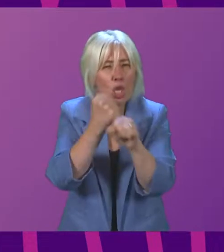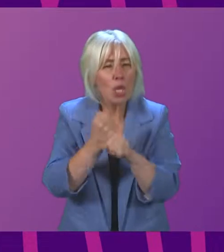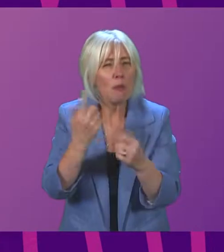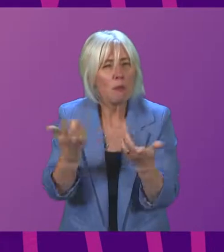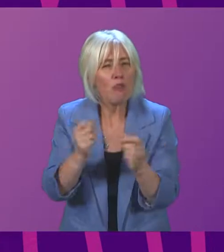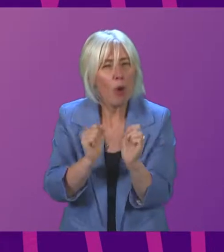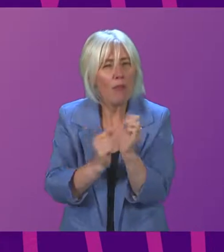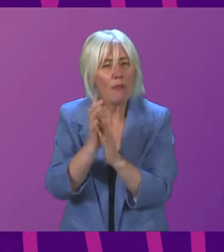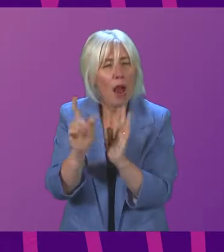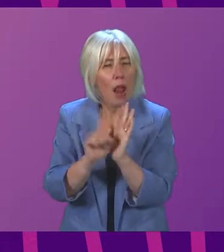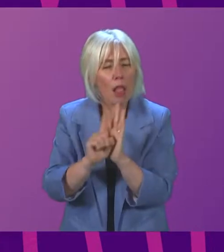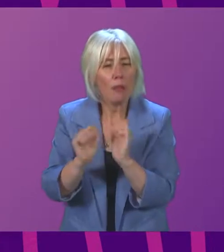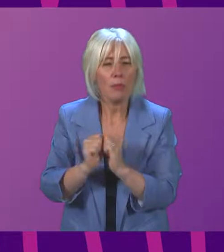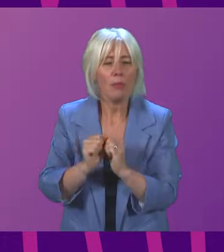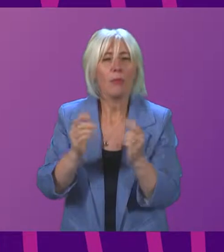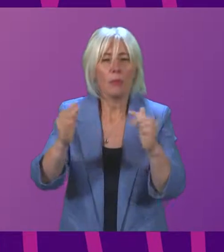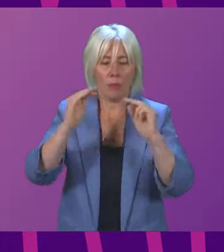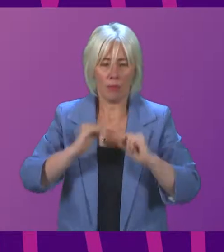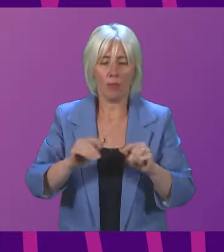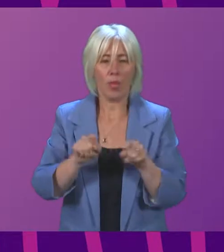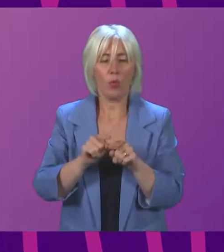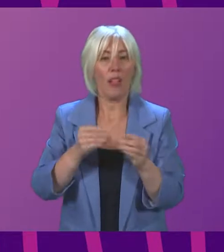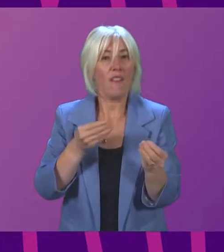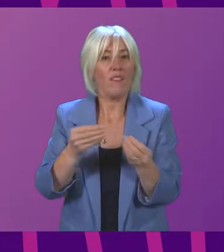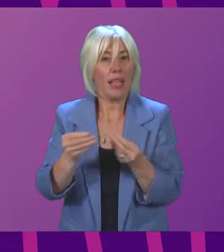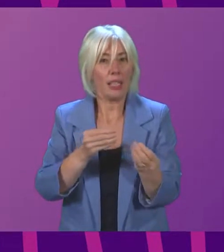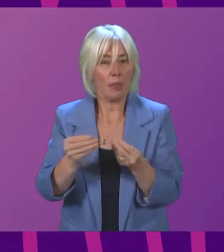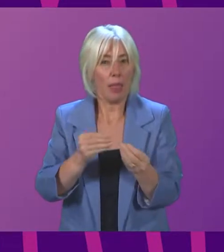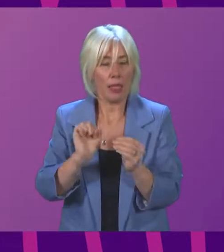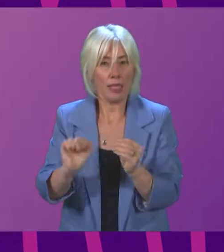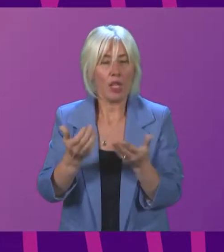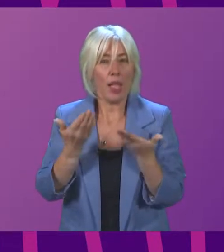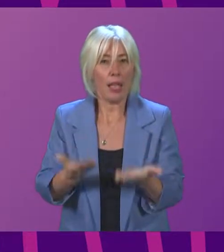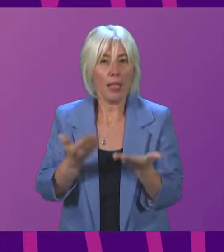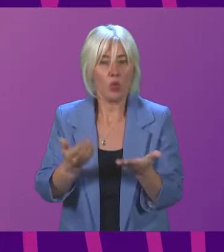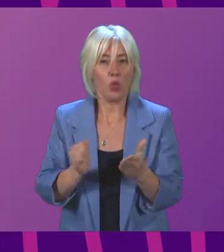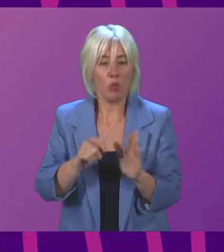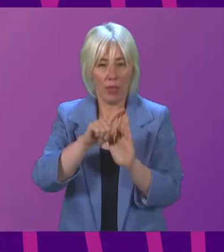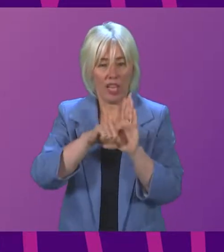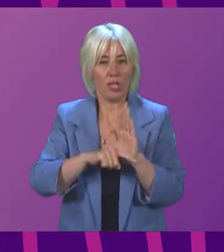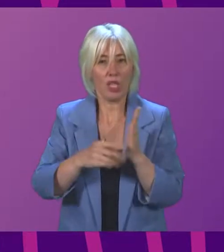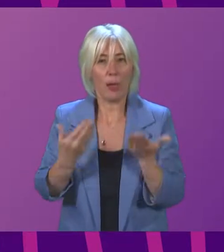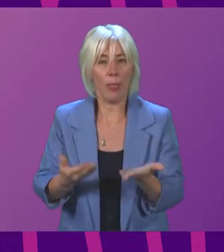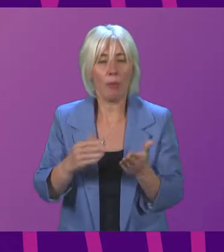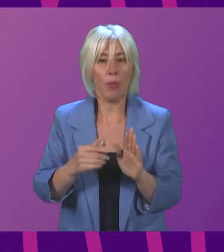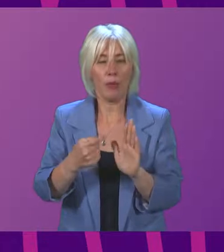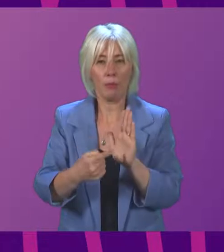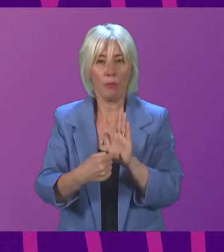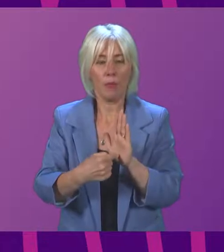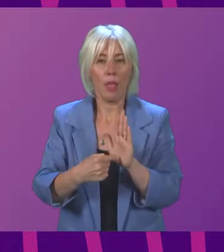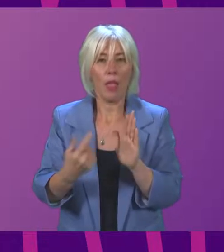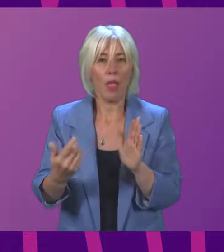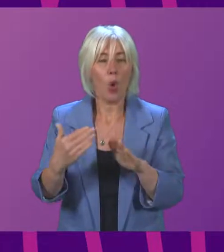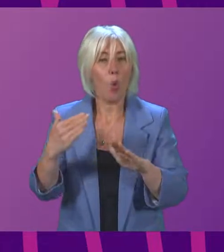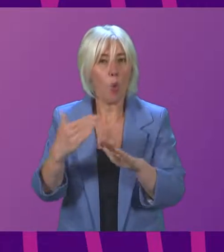Thank you. Flexibility is built into the existing legislation through a provision setting out that work